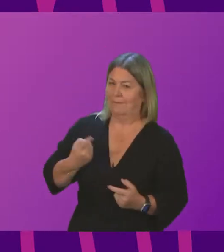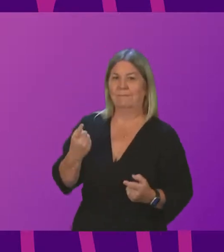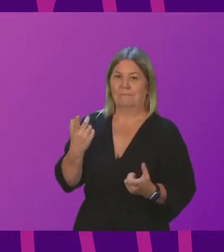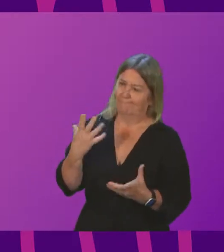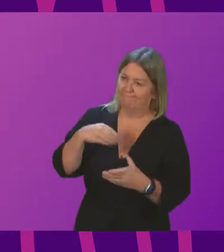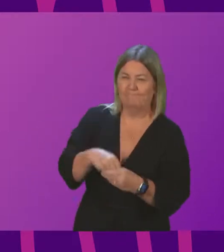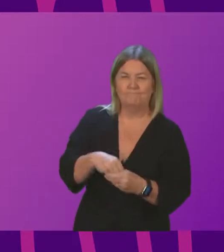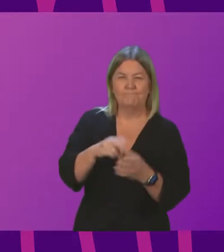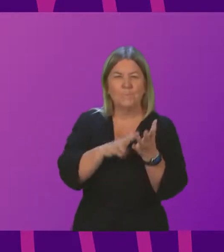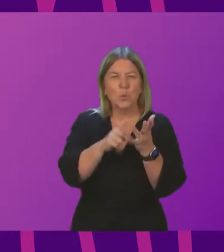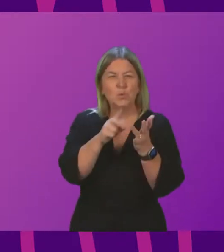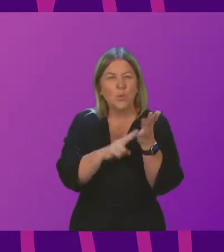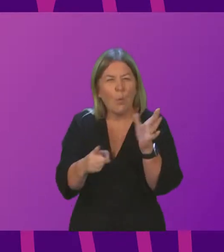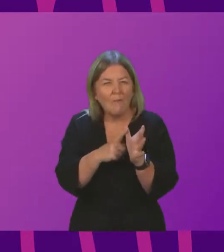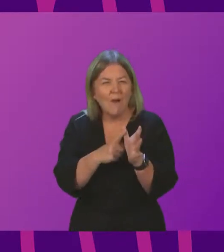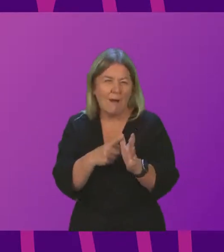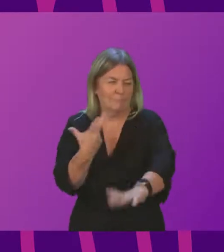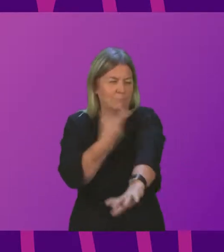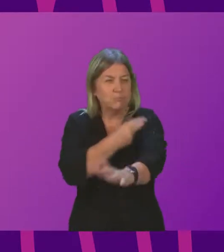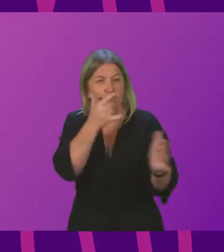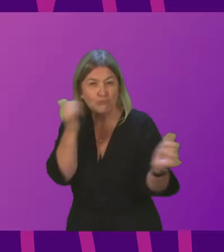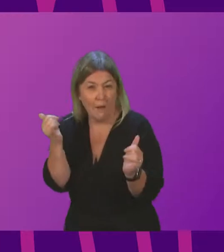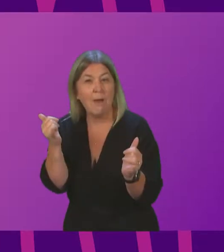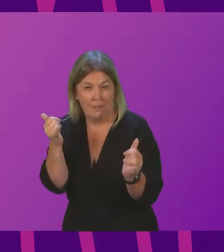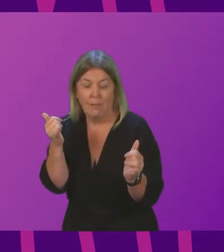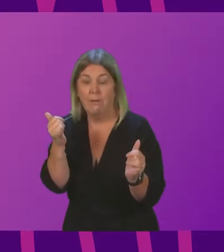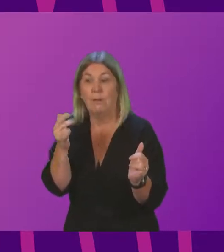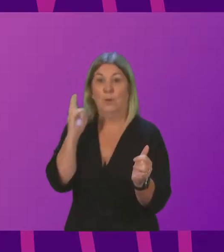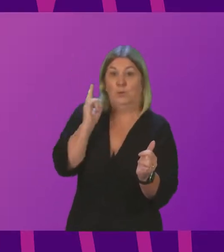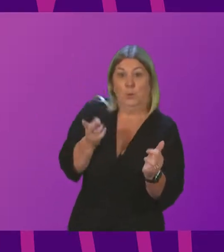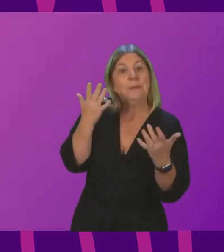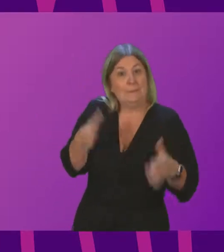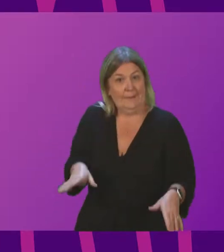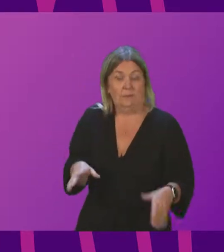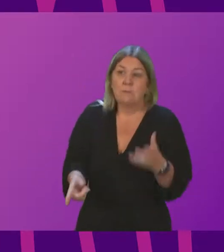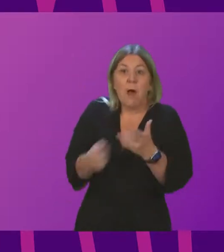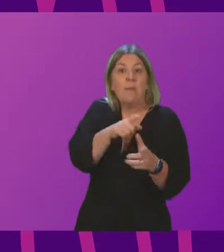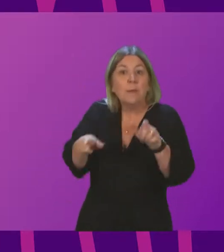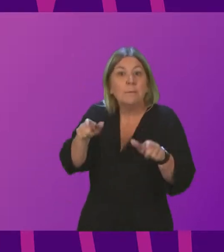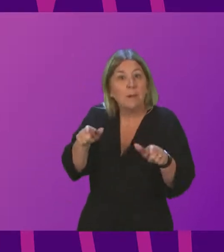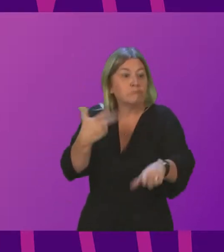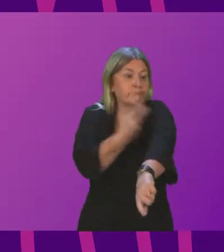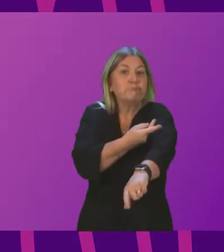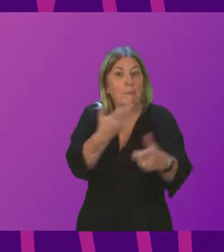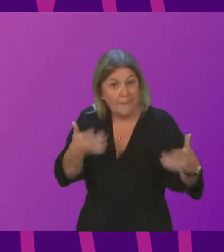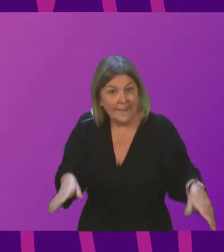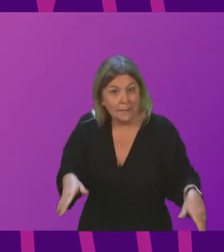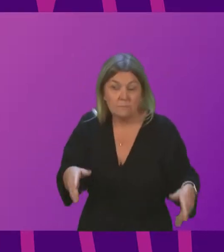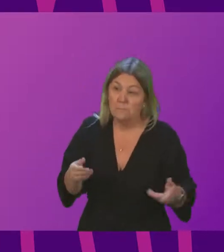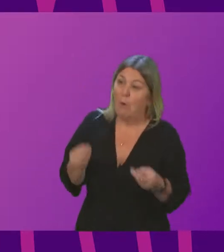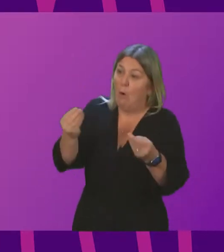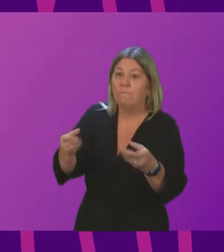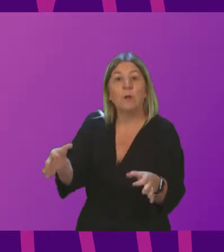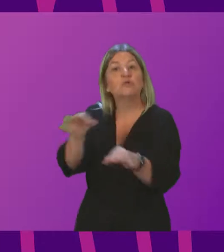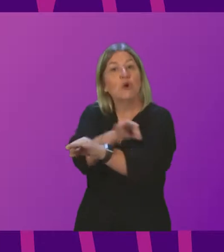in the Novavax vaccine trial. It's now over two weeks since trialists in other parts of the United Kingdom have been contacted and offered an